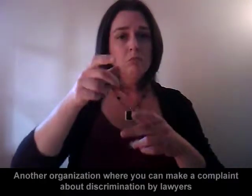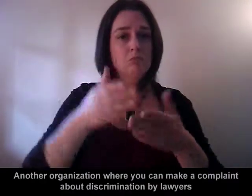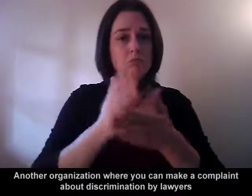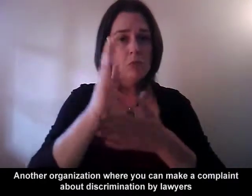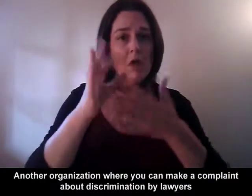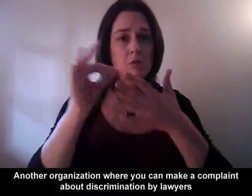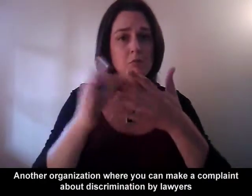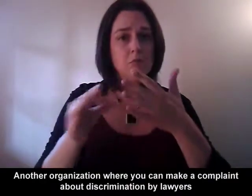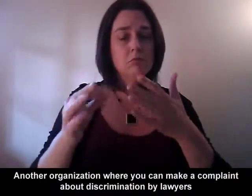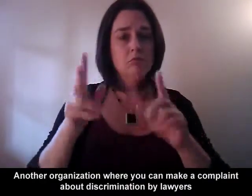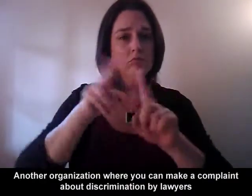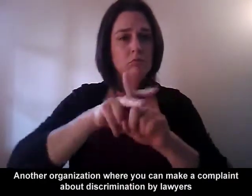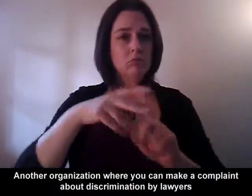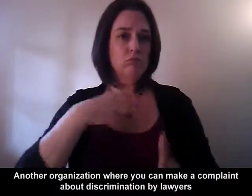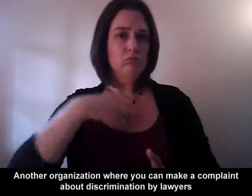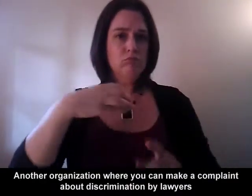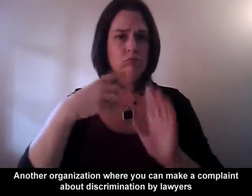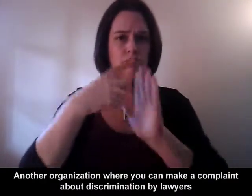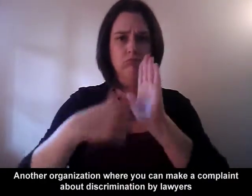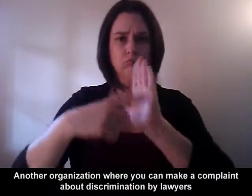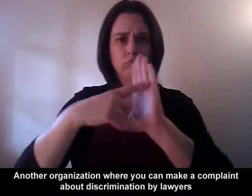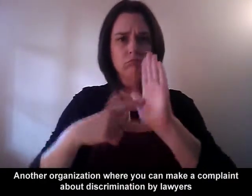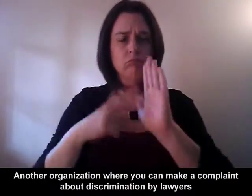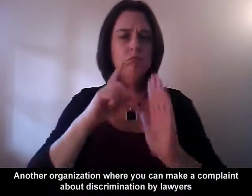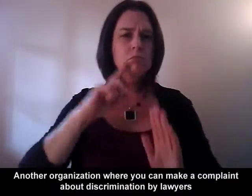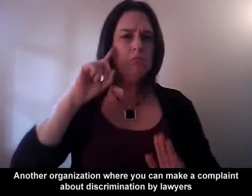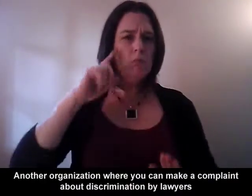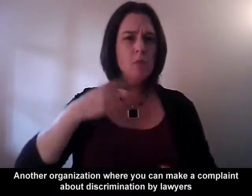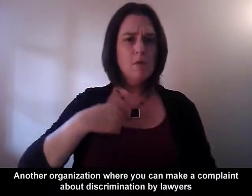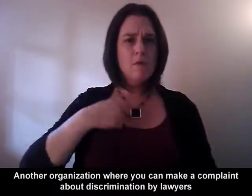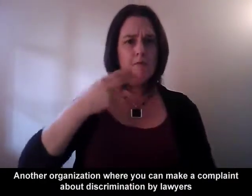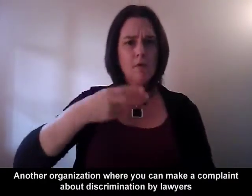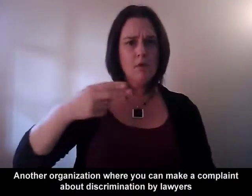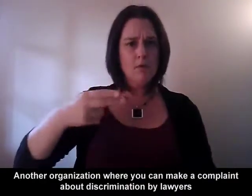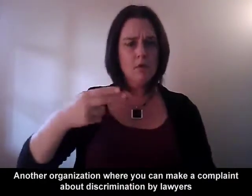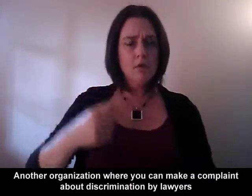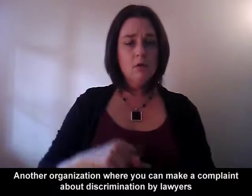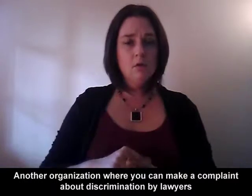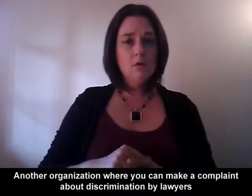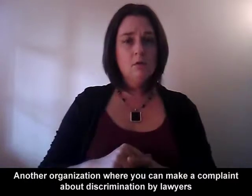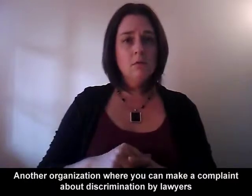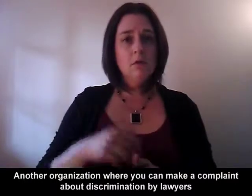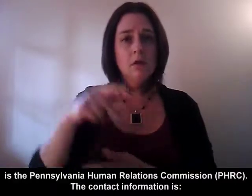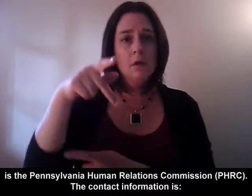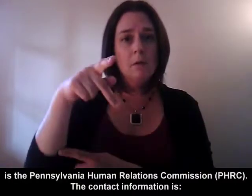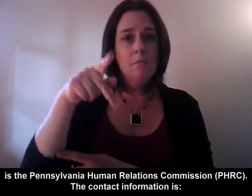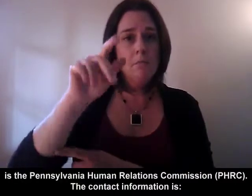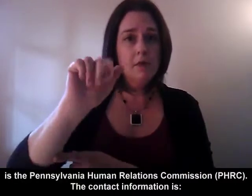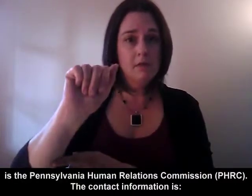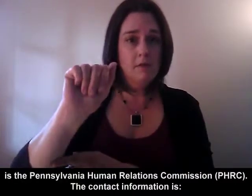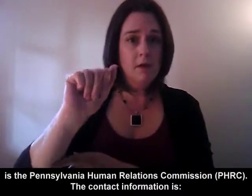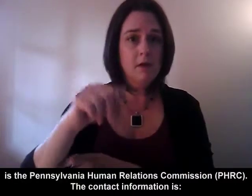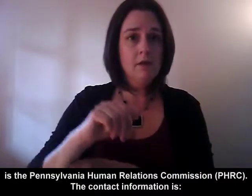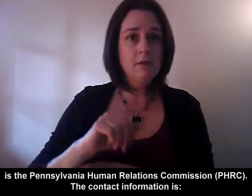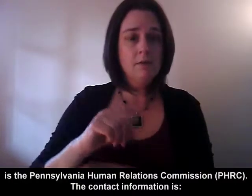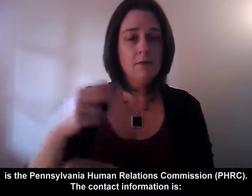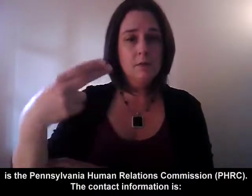for organization where you can make a complaint about discrimination by lawyers is the Pennsylvania Human Relations